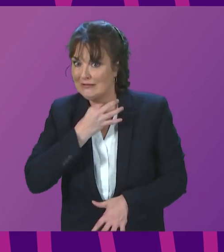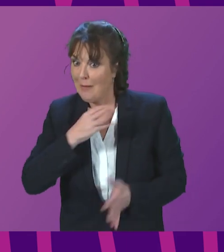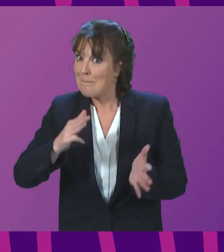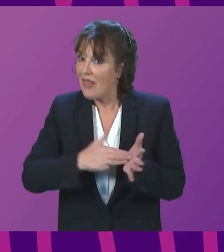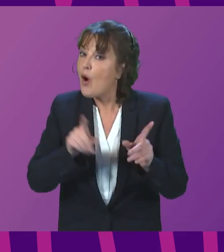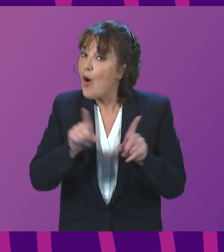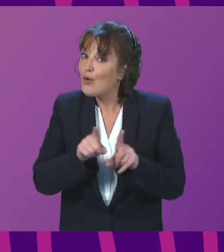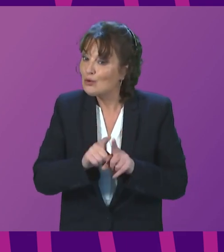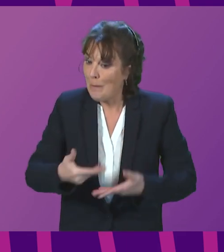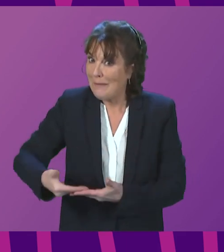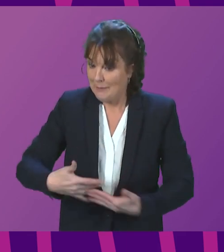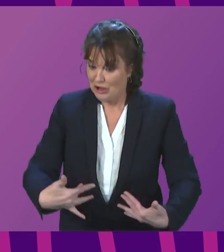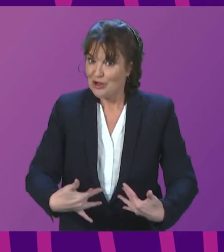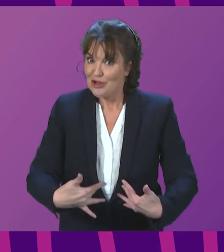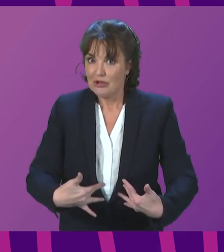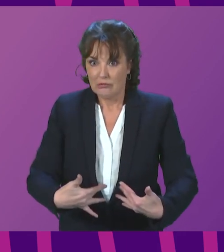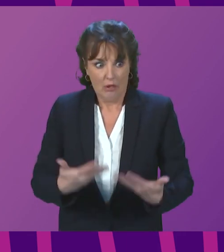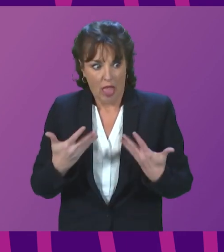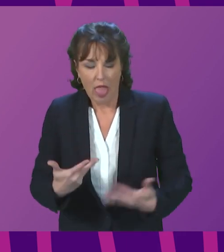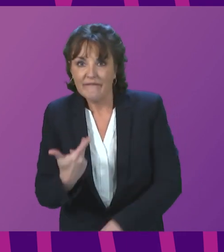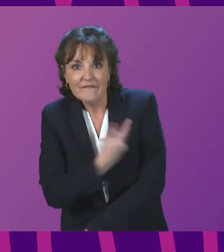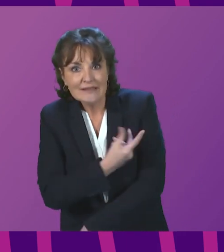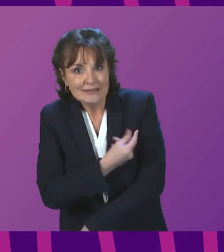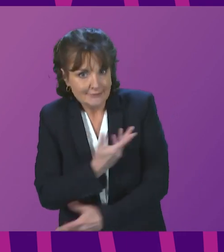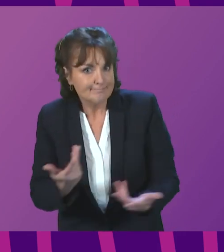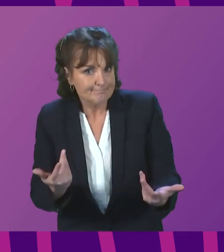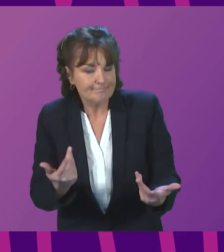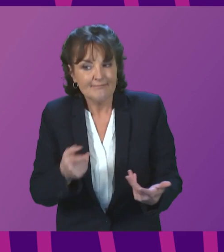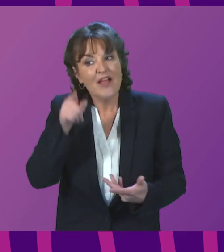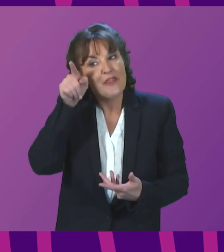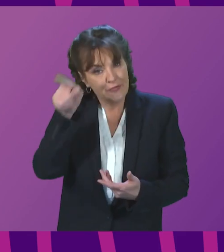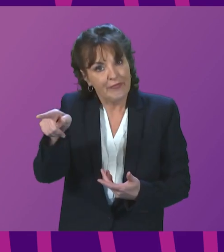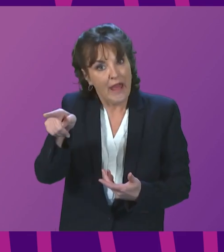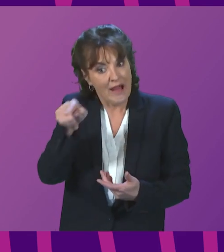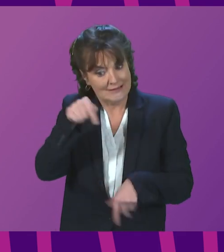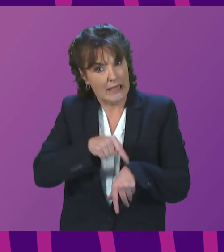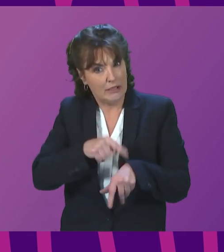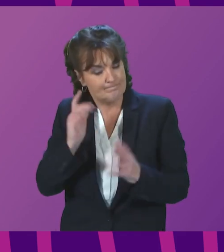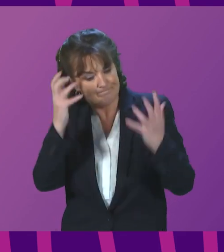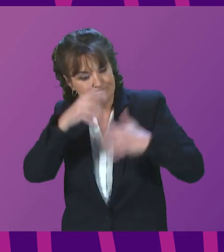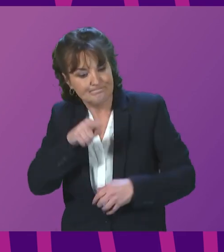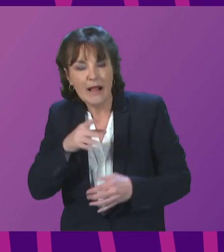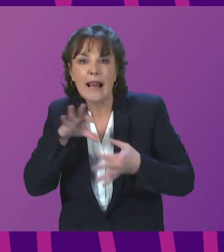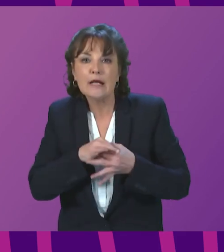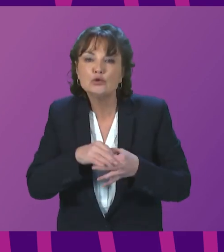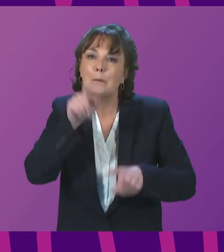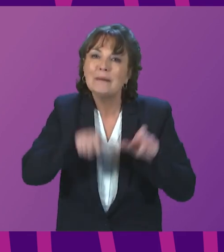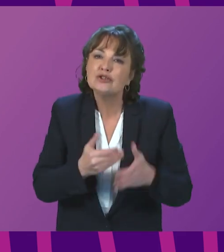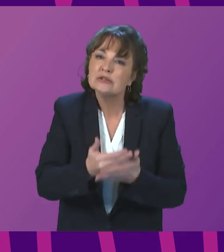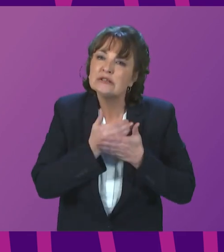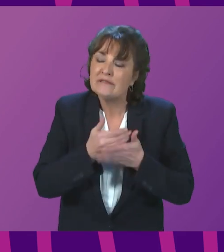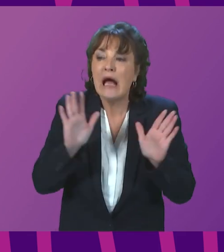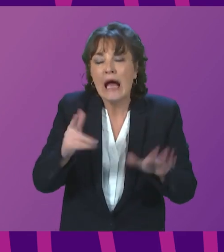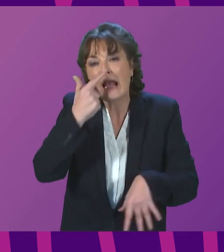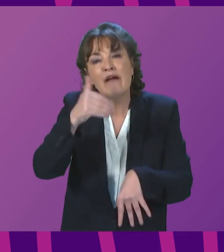mothers and babies of not being vaccinated. These concerns were based on patient safety and the decision affected a small number